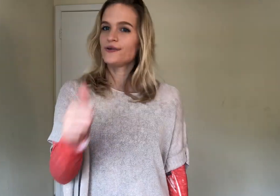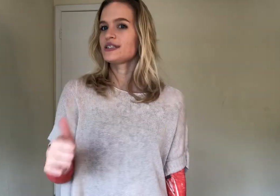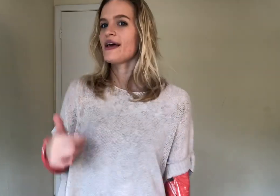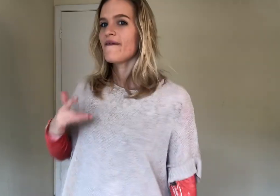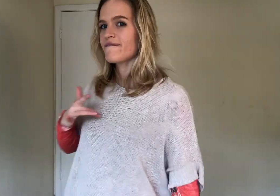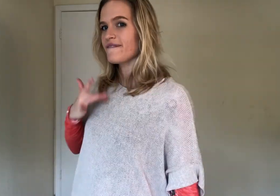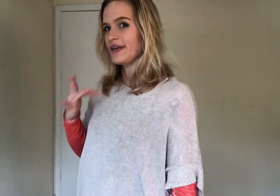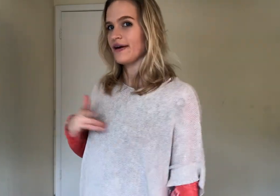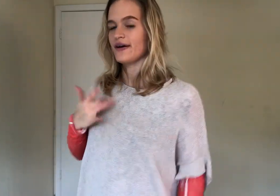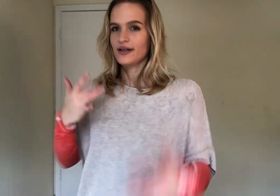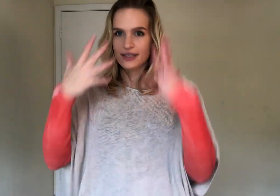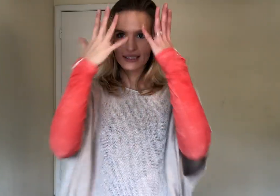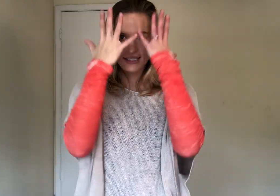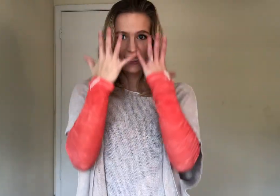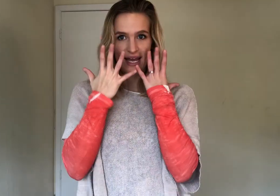Don't. Feel. Sad.